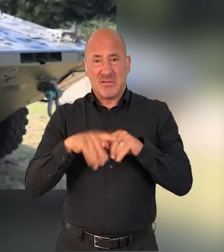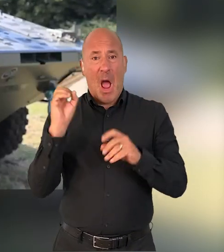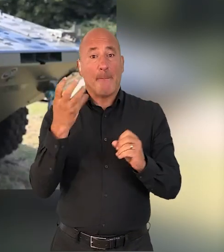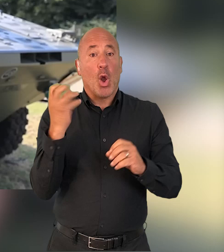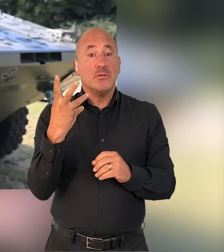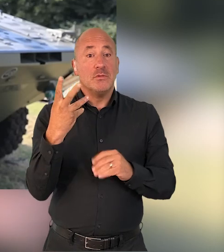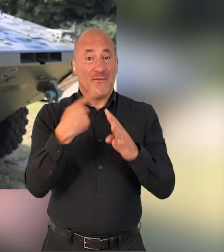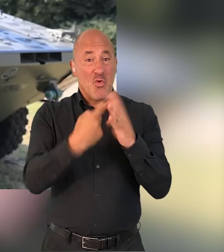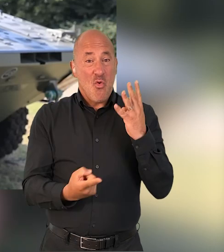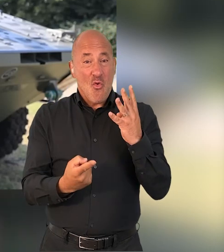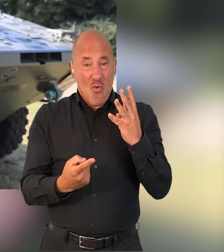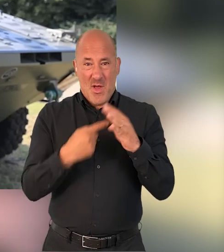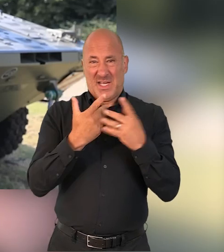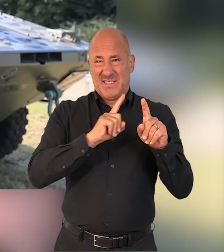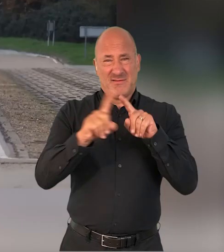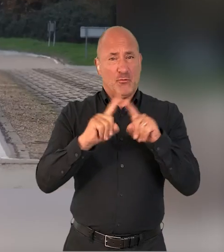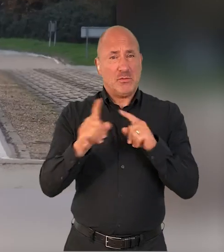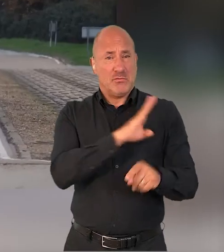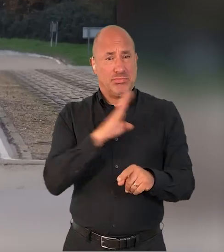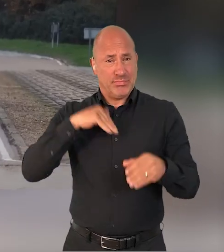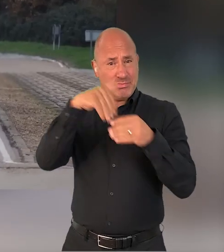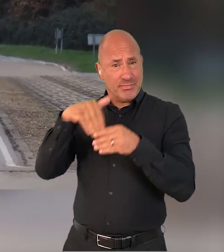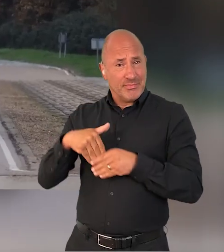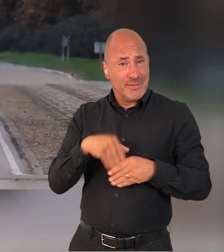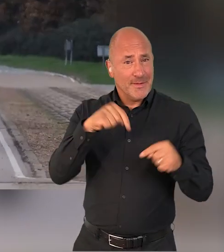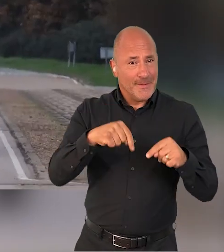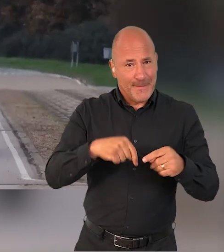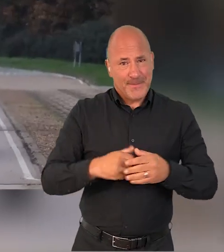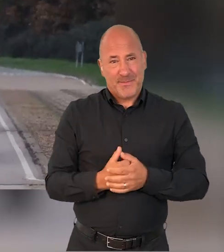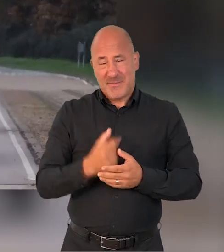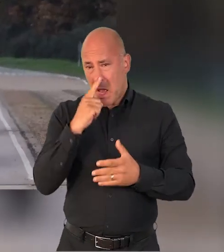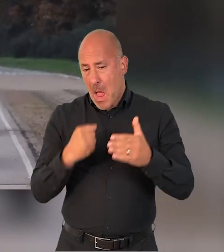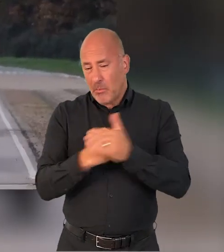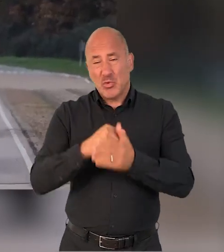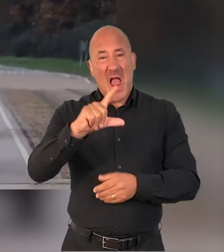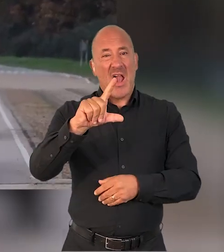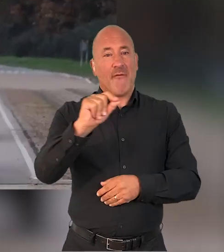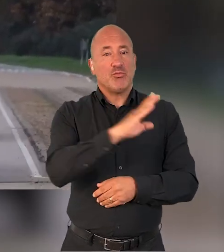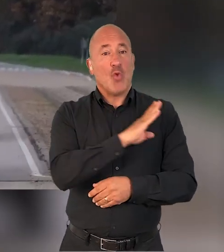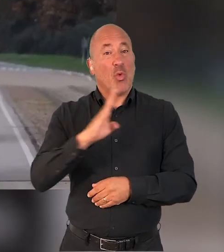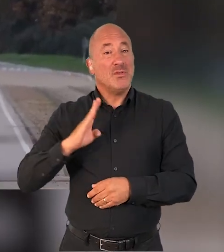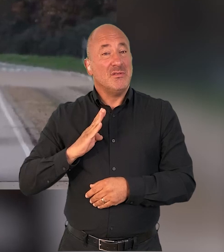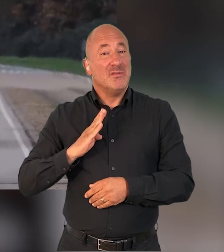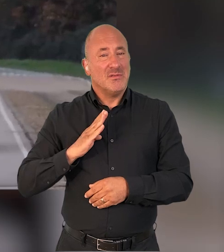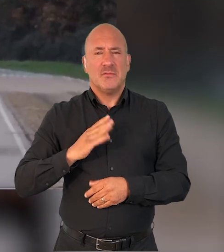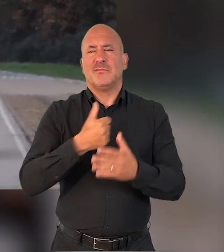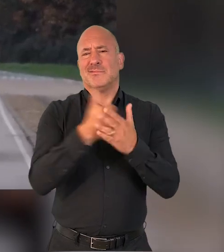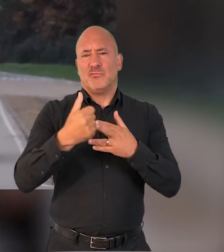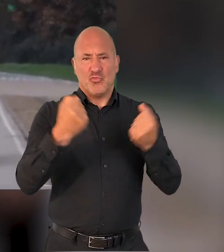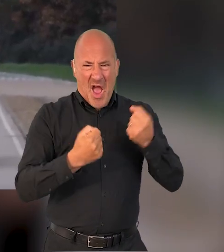of which we carry different loads of troops in the back. We can have up to a maximum of 11 soldiers. You will